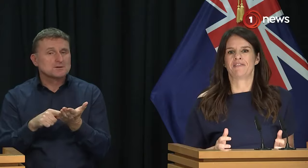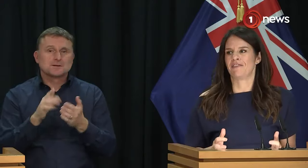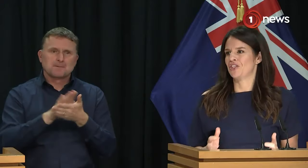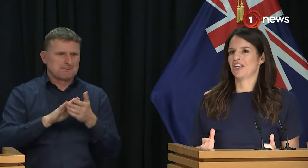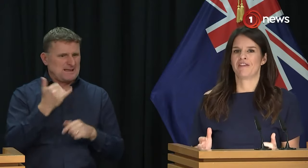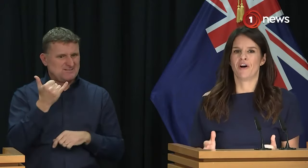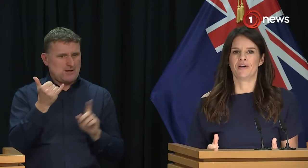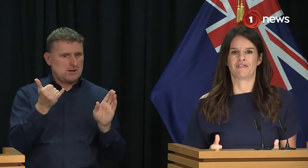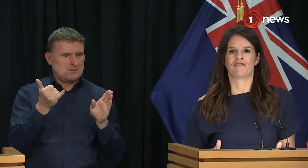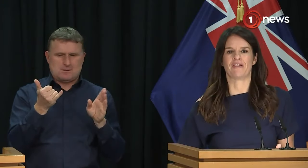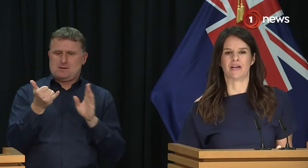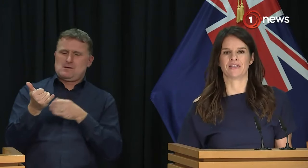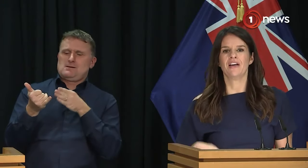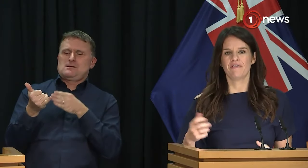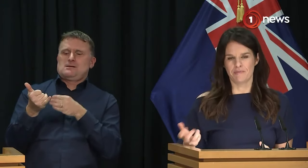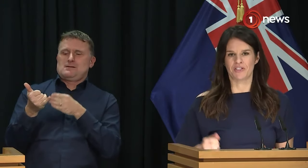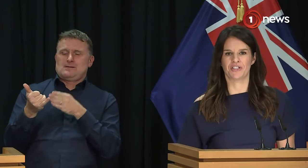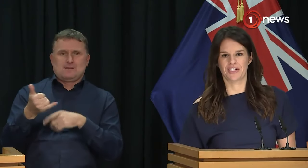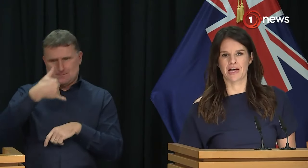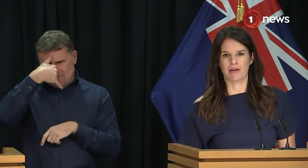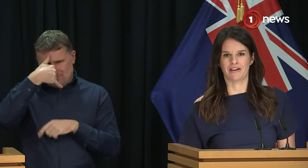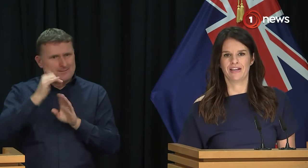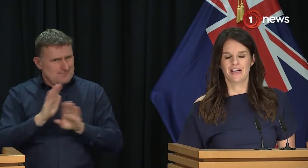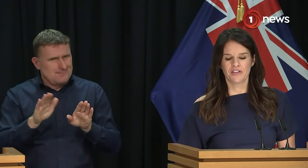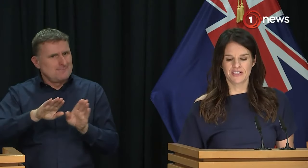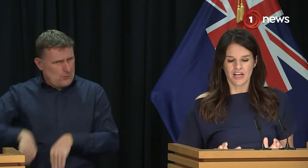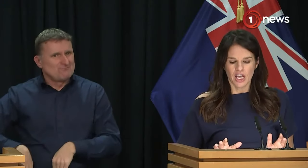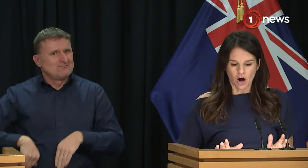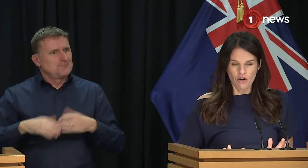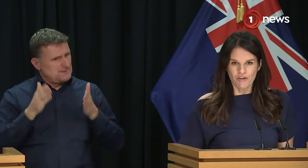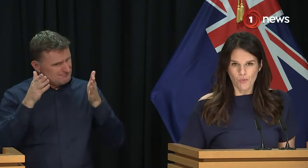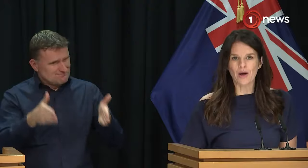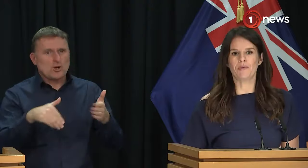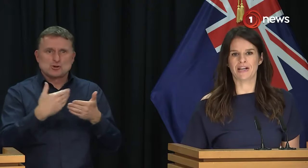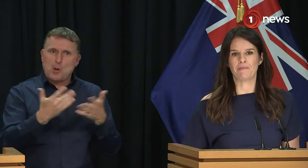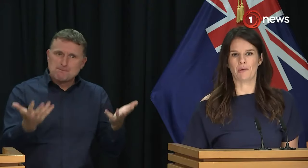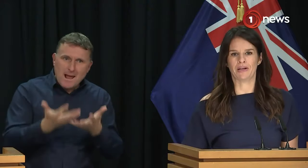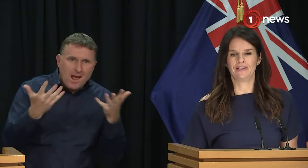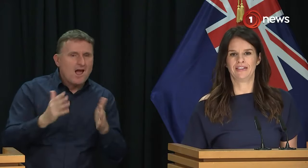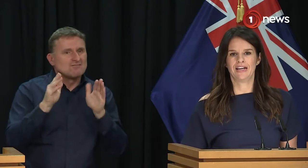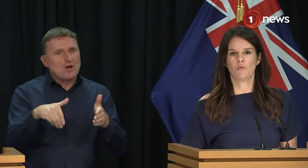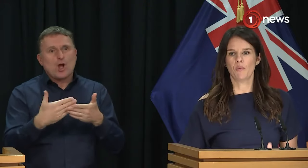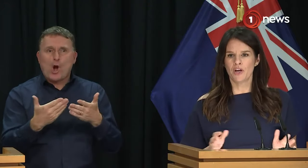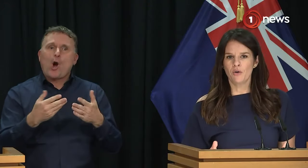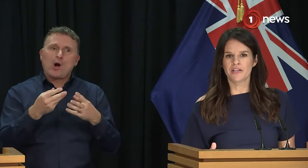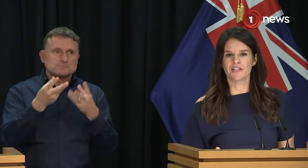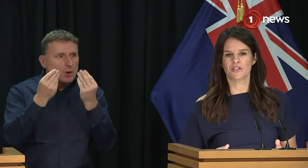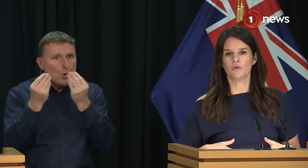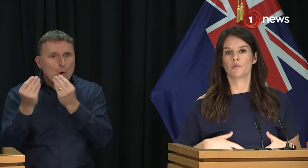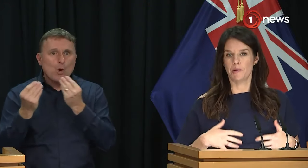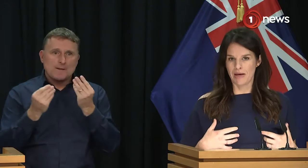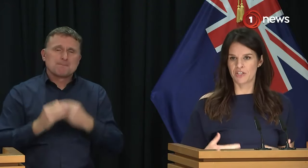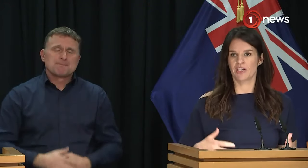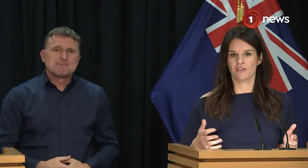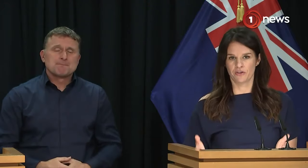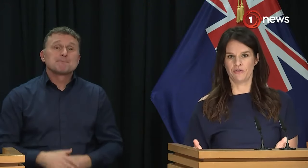anxiety of having to check their phone every five minutes for messages that are coming in. This is overwhelmingly popular. What we know is that